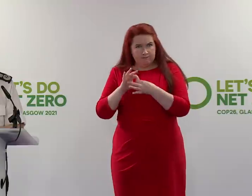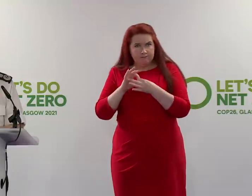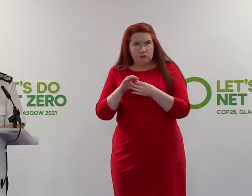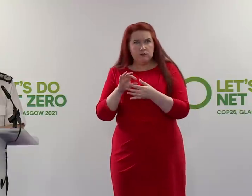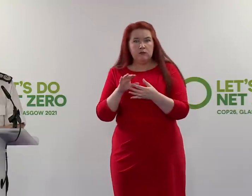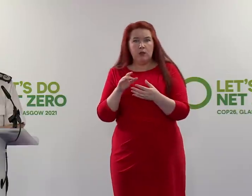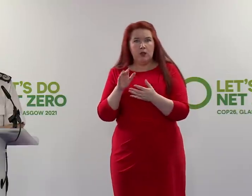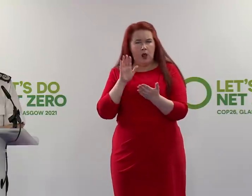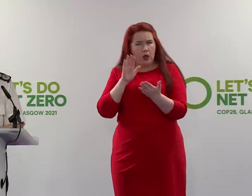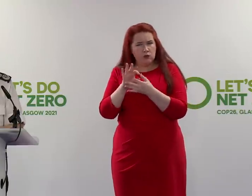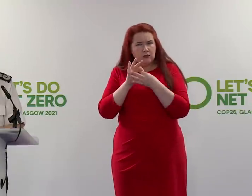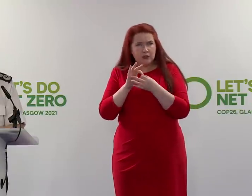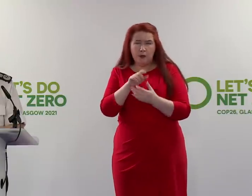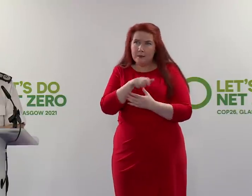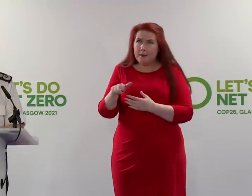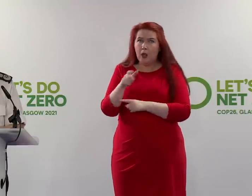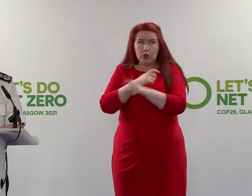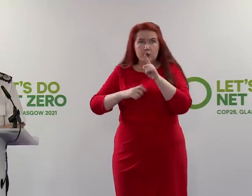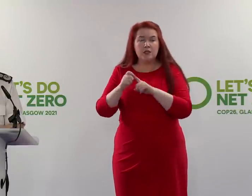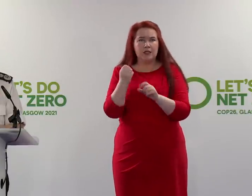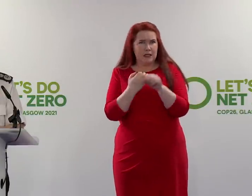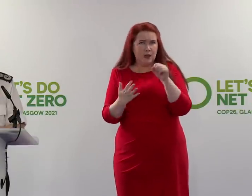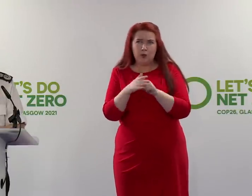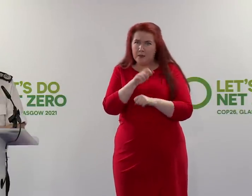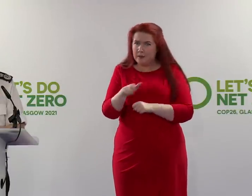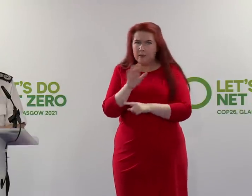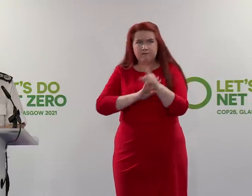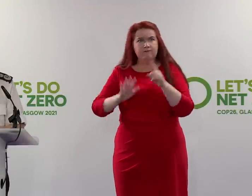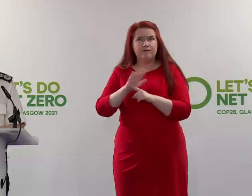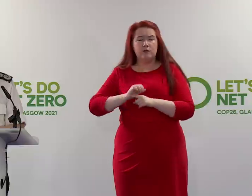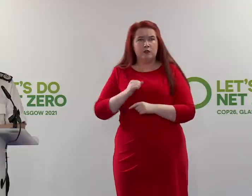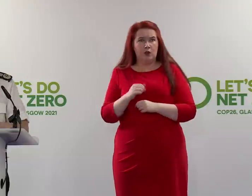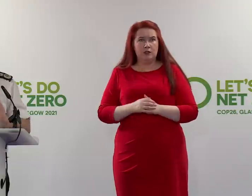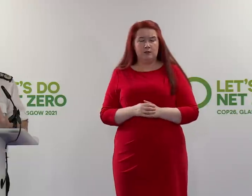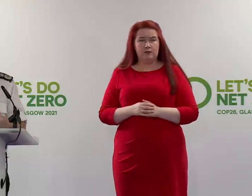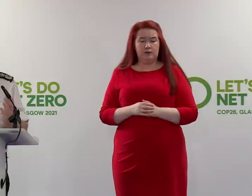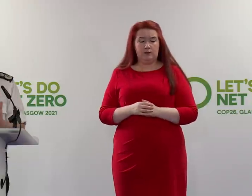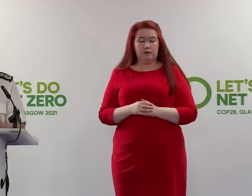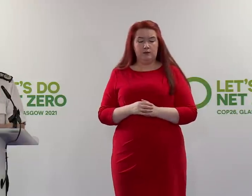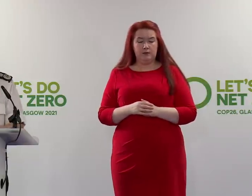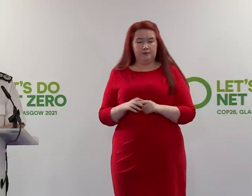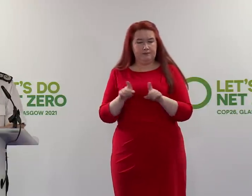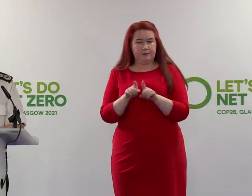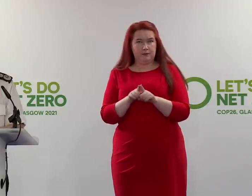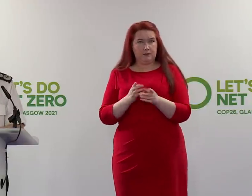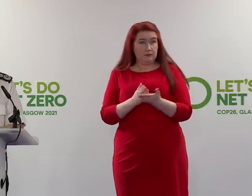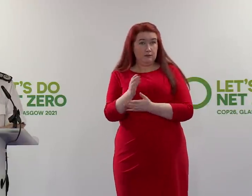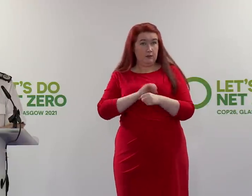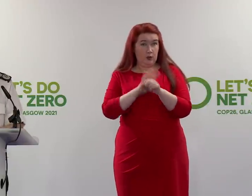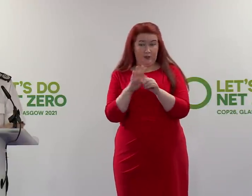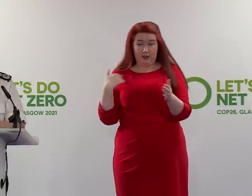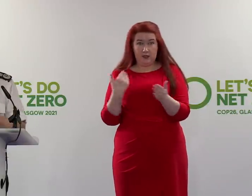communities of Scotland, with the people of Glasgow, the communities right across the whole of Scotland. And just as through the COVID pandemic,